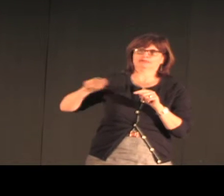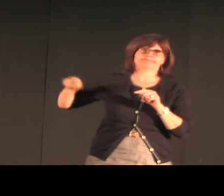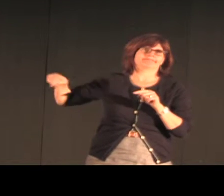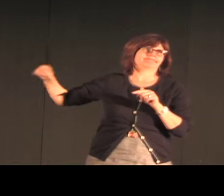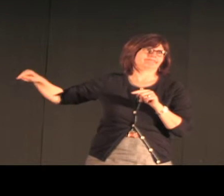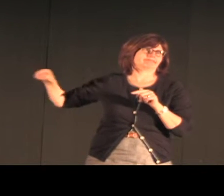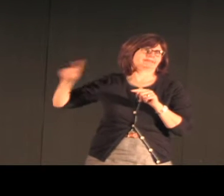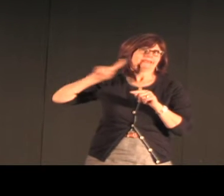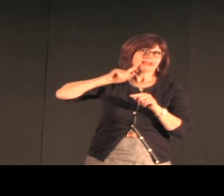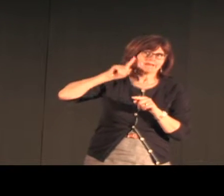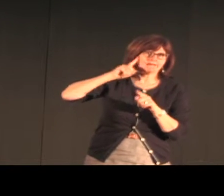deaf would be very high.